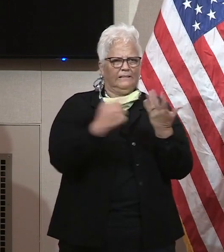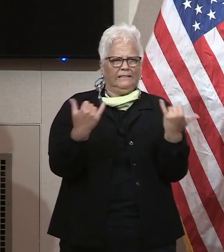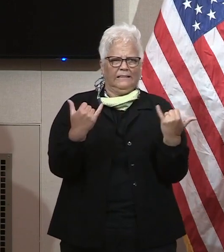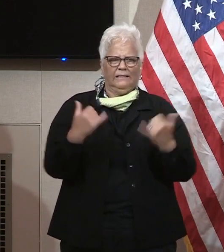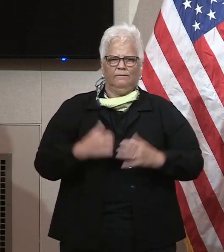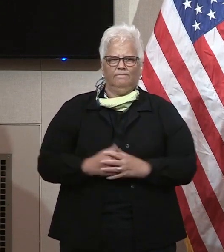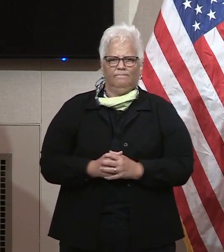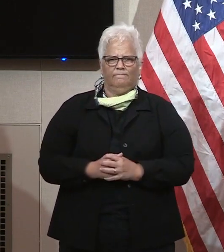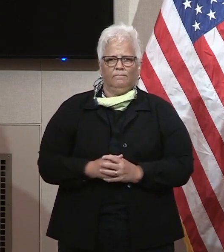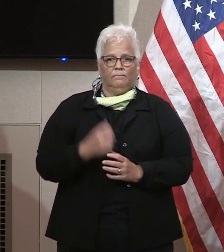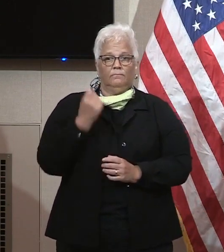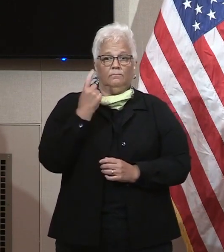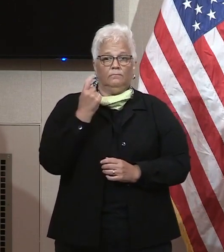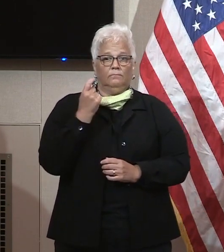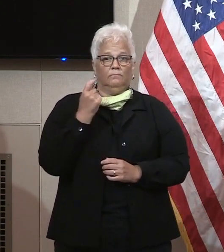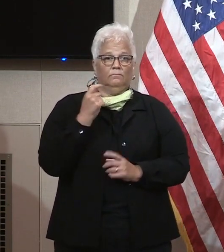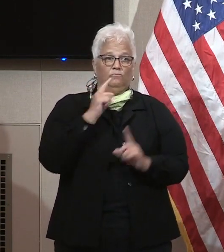to deal with this. device much it what I've been teaching mainstream course.